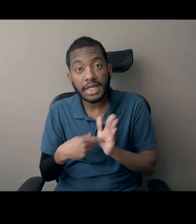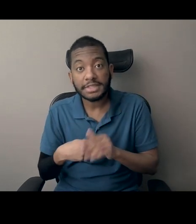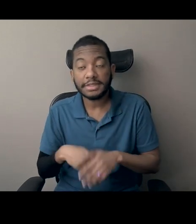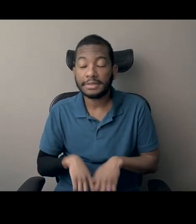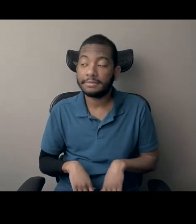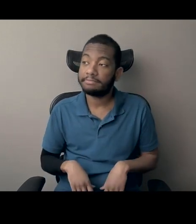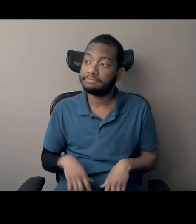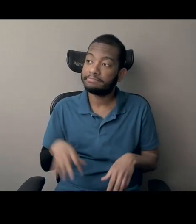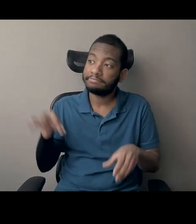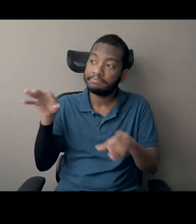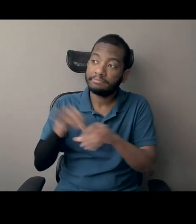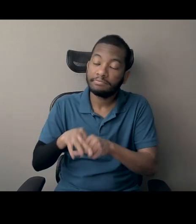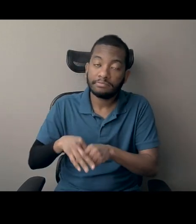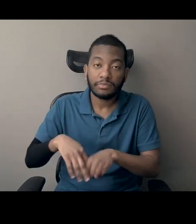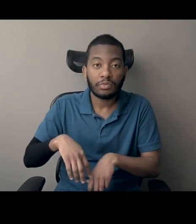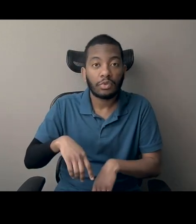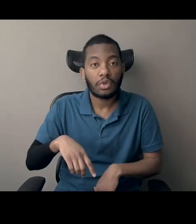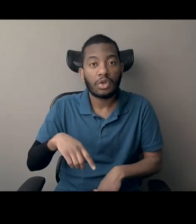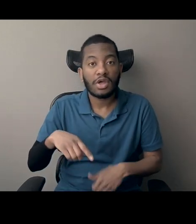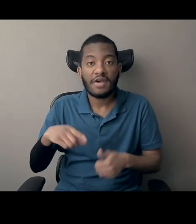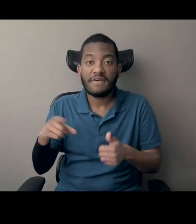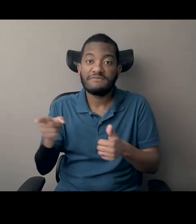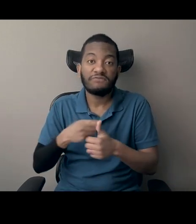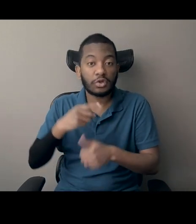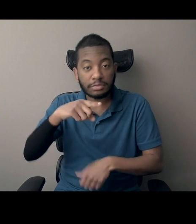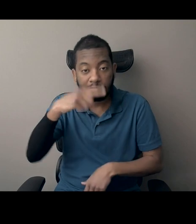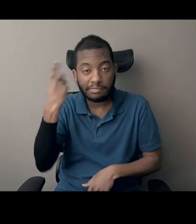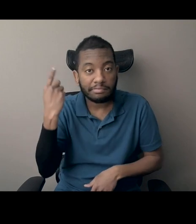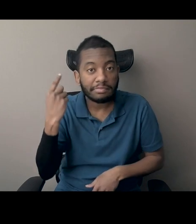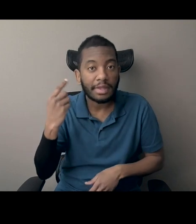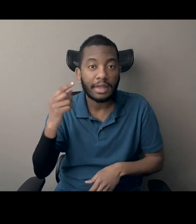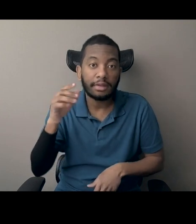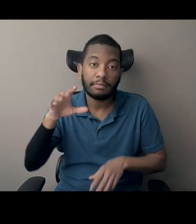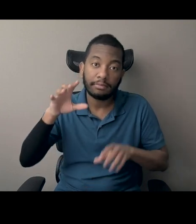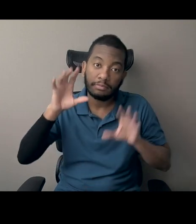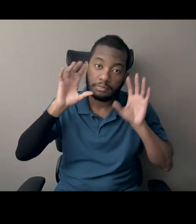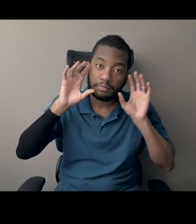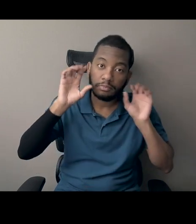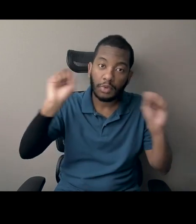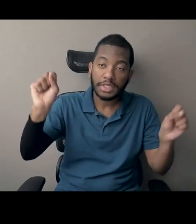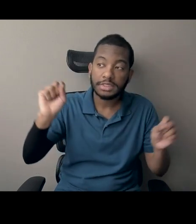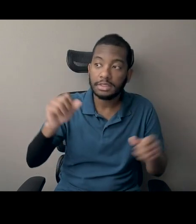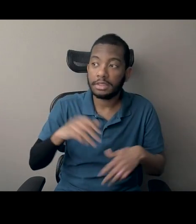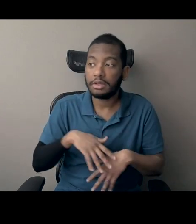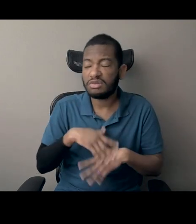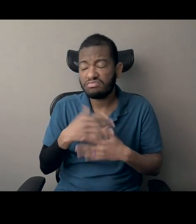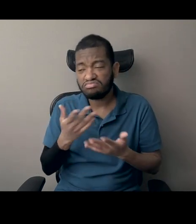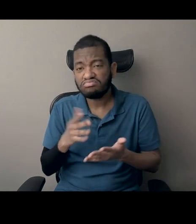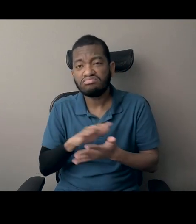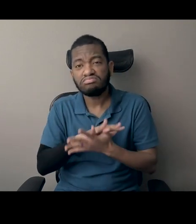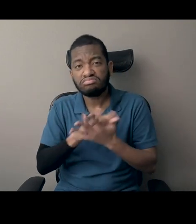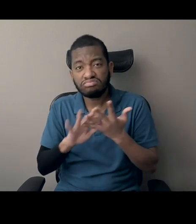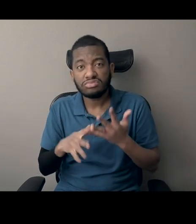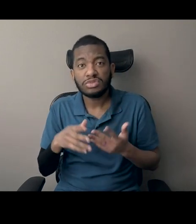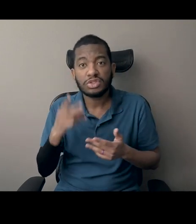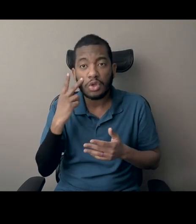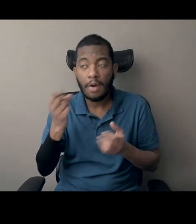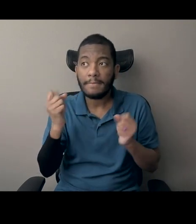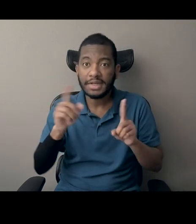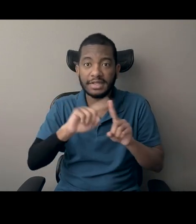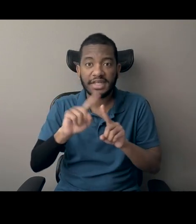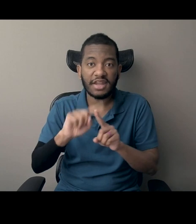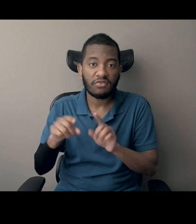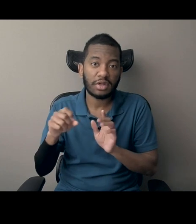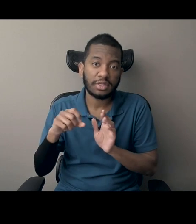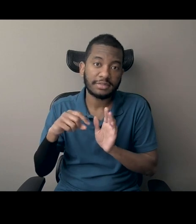the country's first black president. We were seeing all of these signs, I think of, of racial progress. But in that